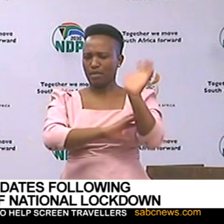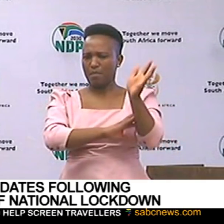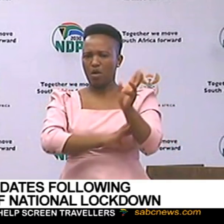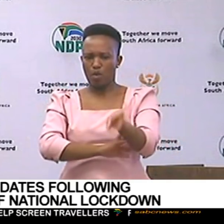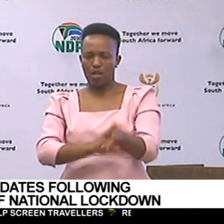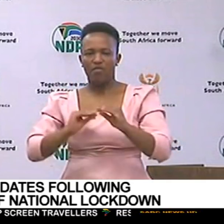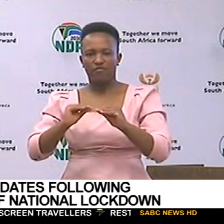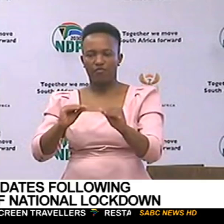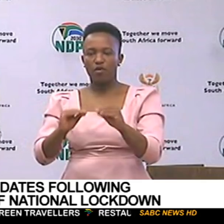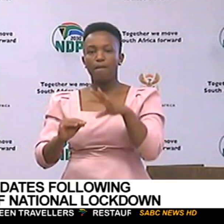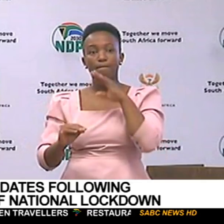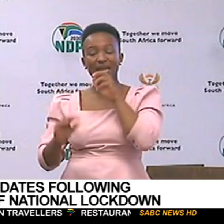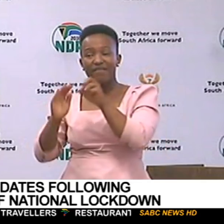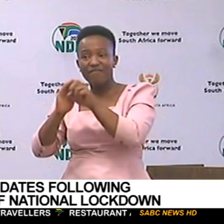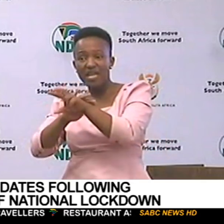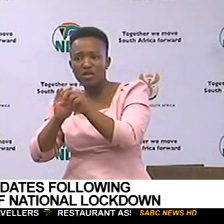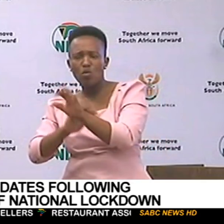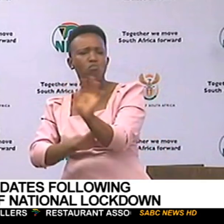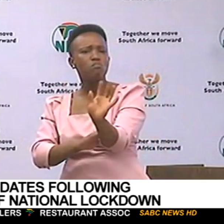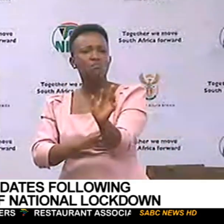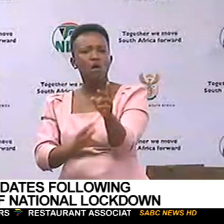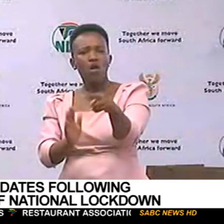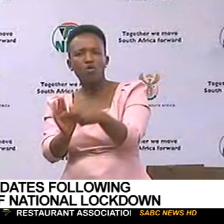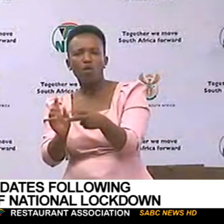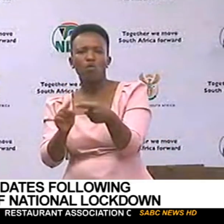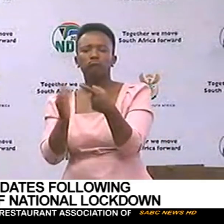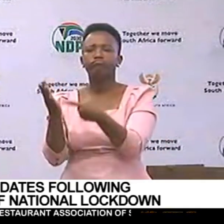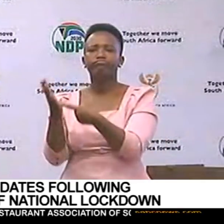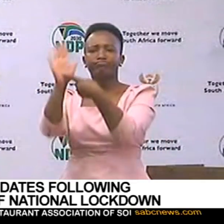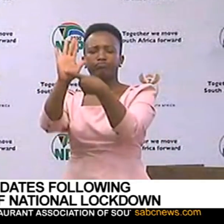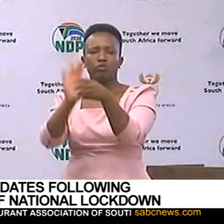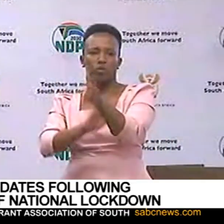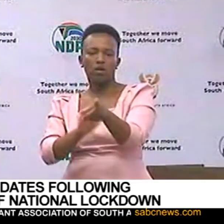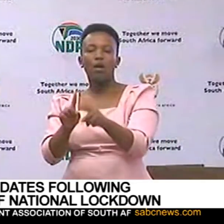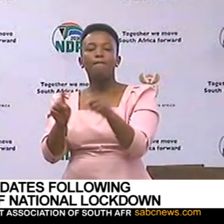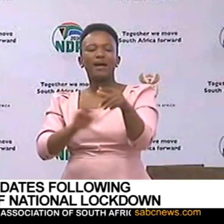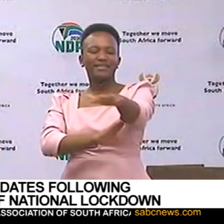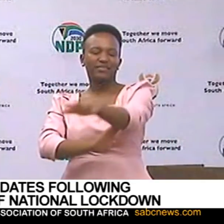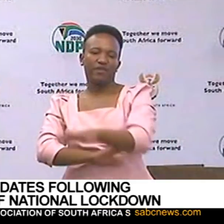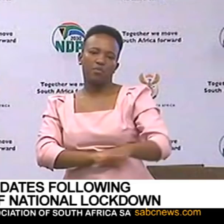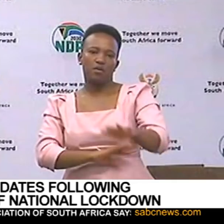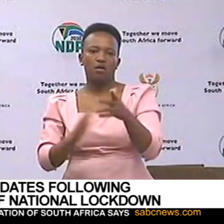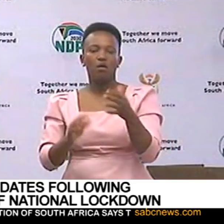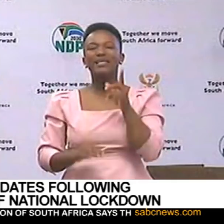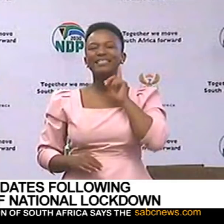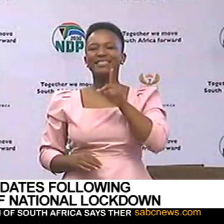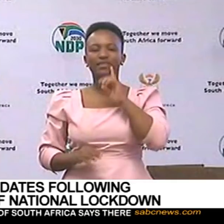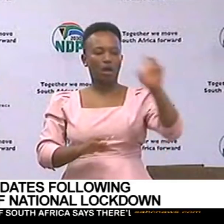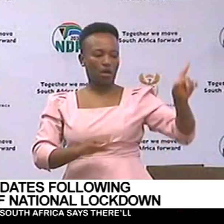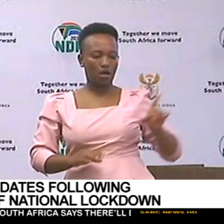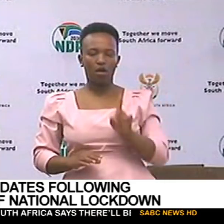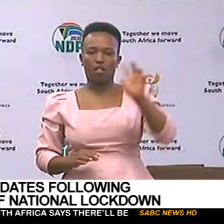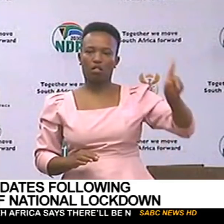about this, we don't refer to videos that are recorded, that are going to be showcased, but an environment where we're going to have teachers